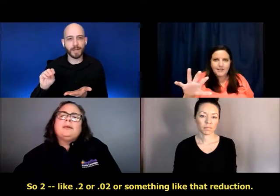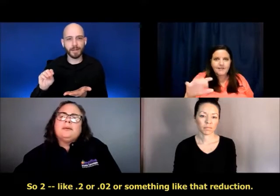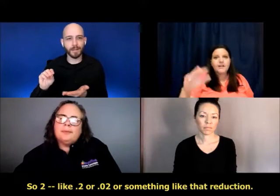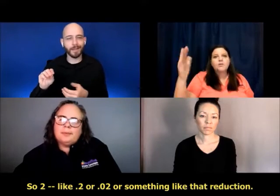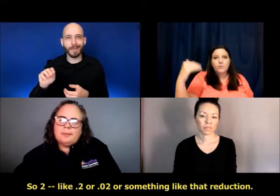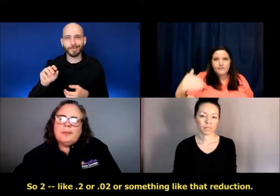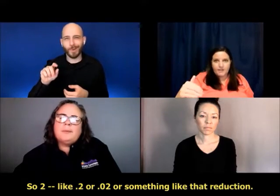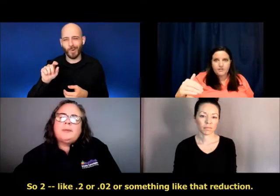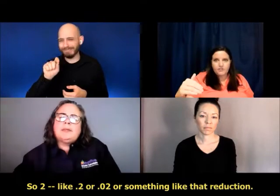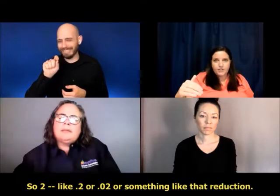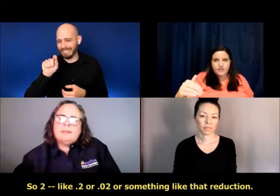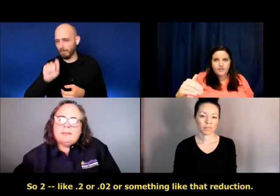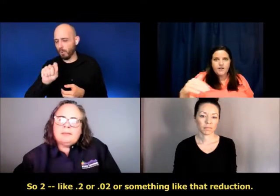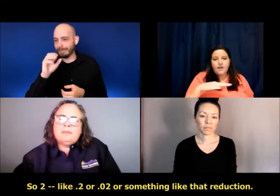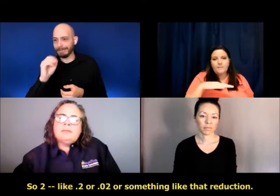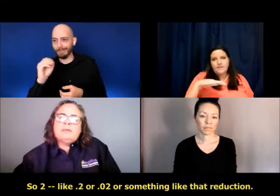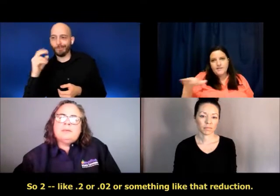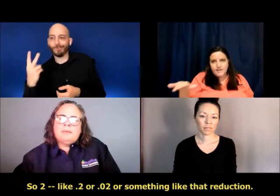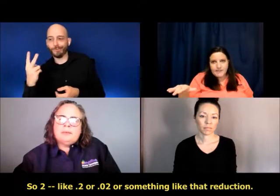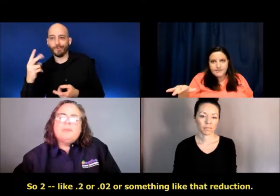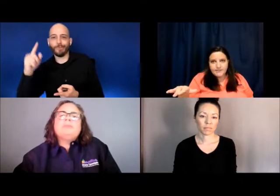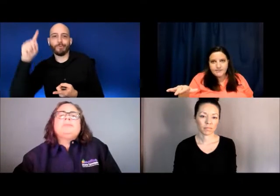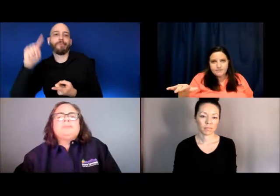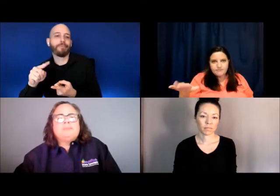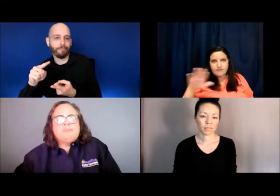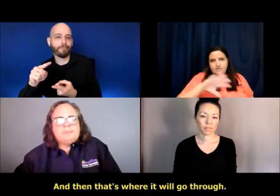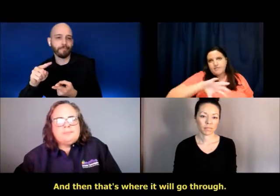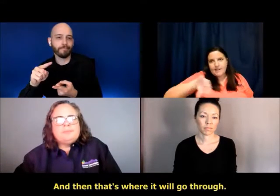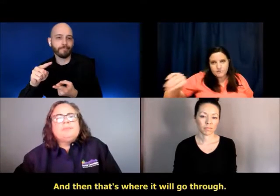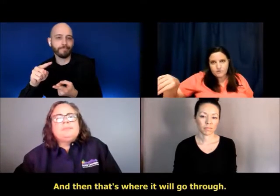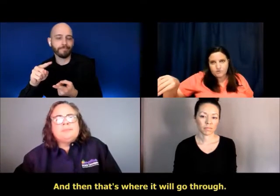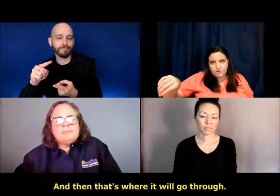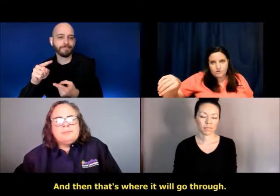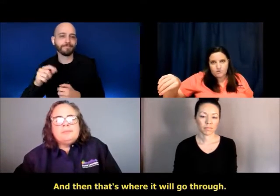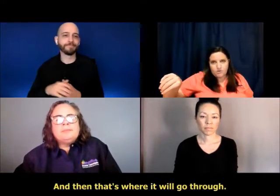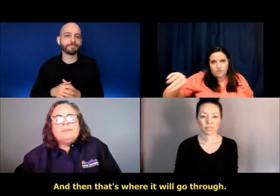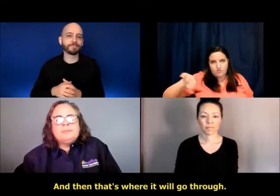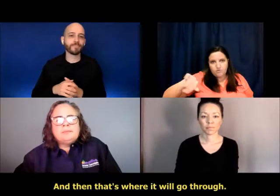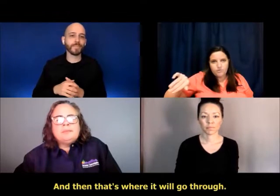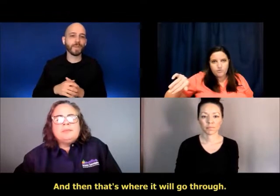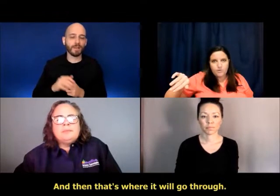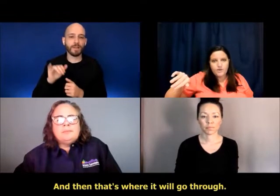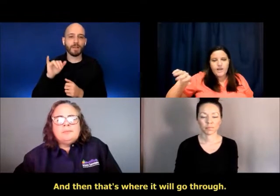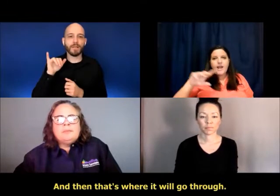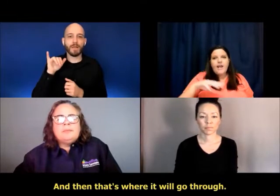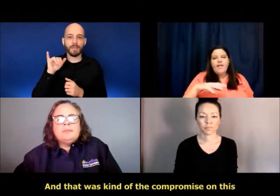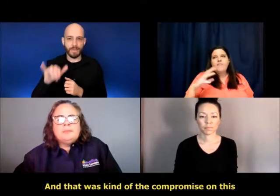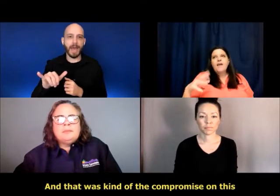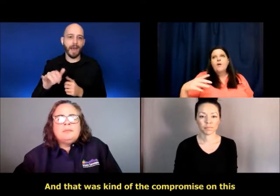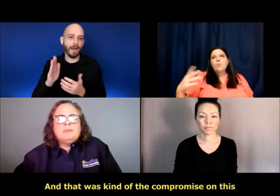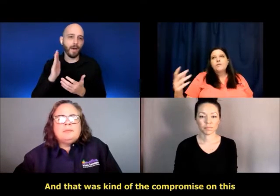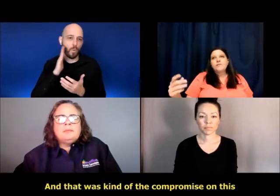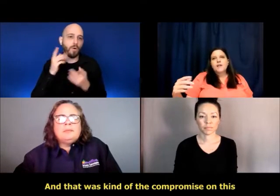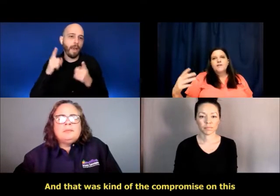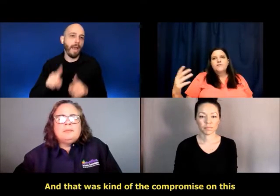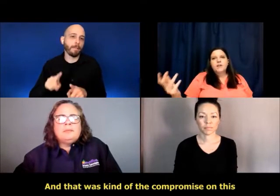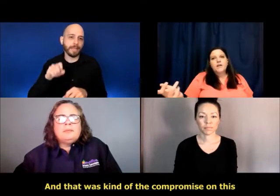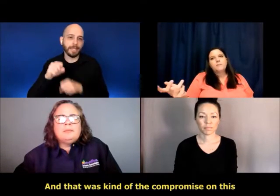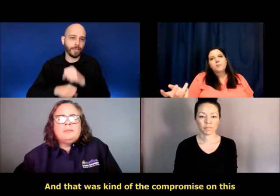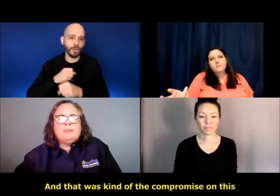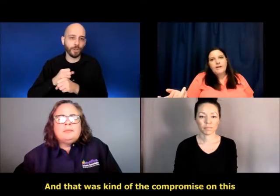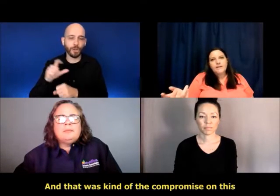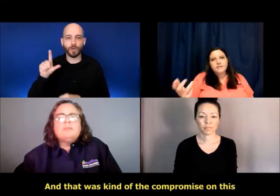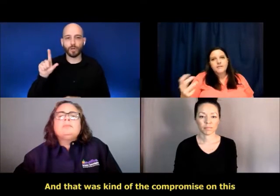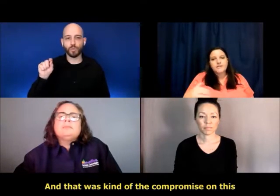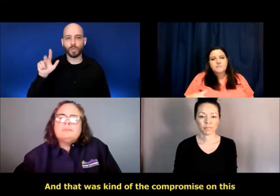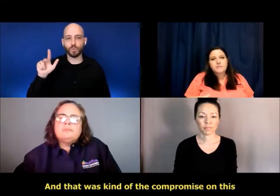or something like that reduction. Um, and then it gets, and then that's where it'll go through. And that was kind of